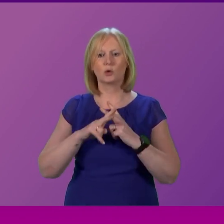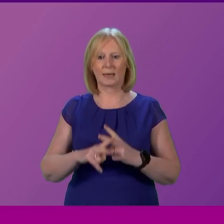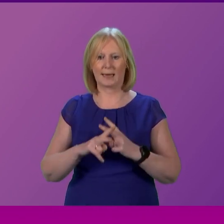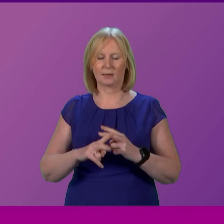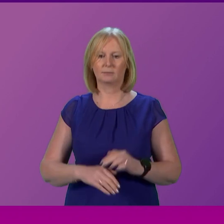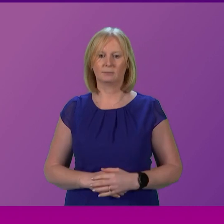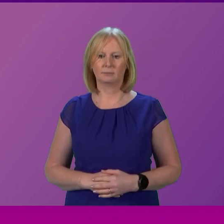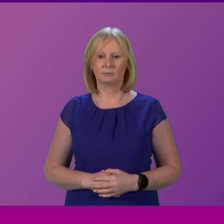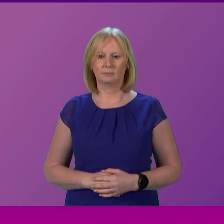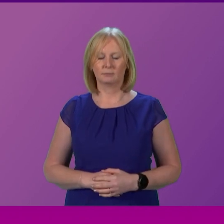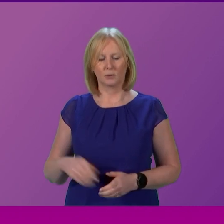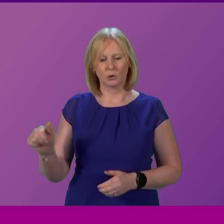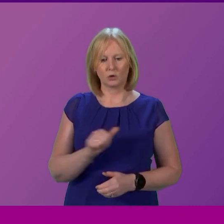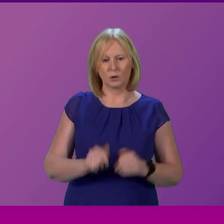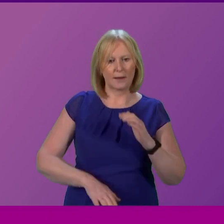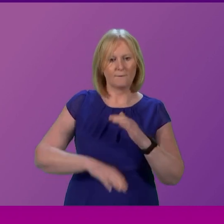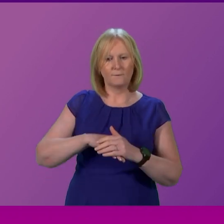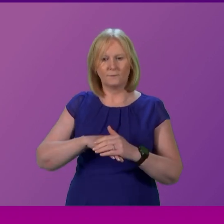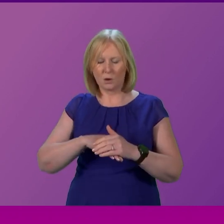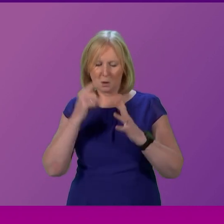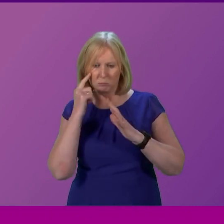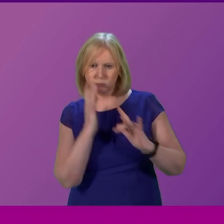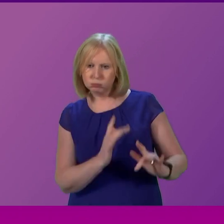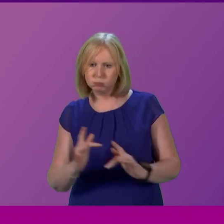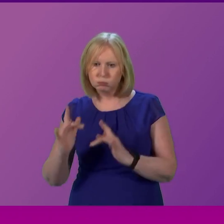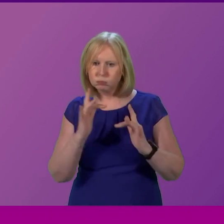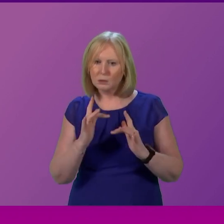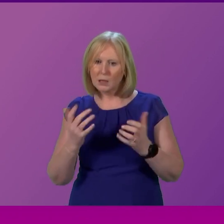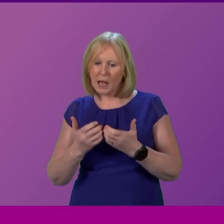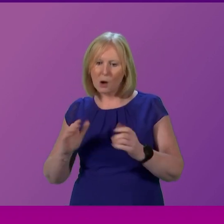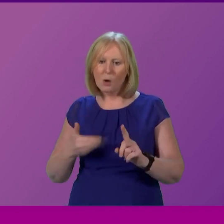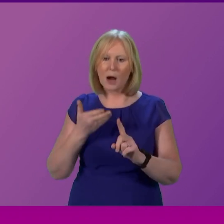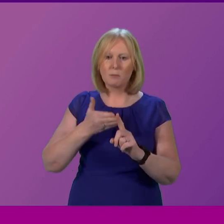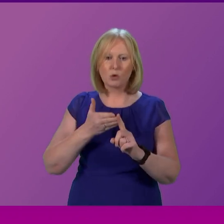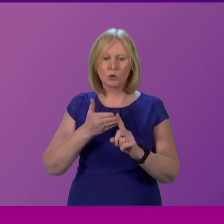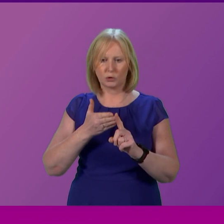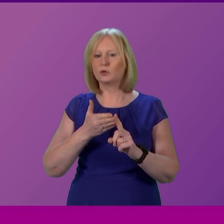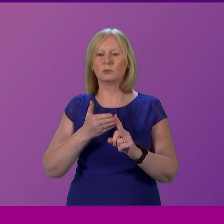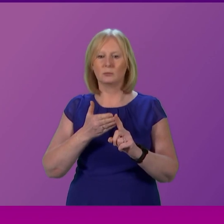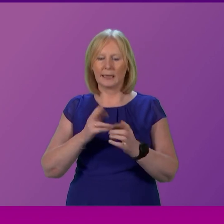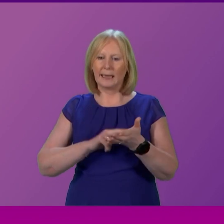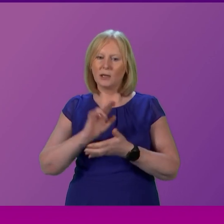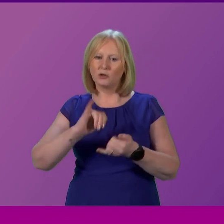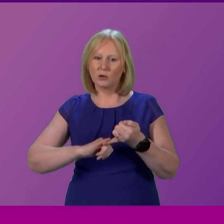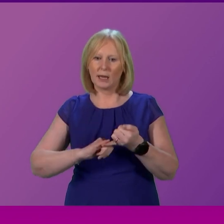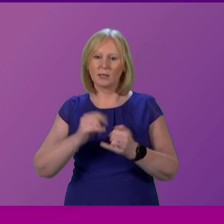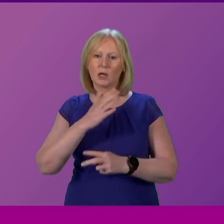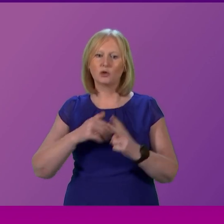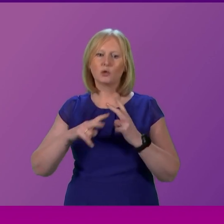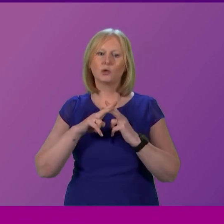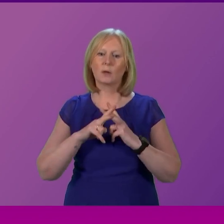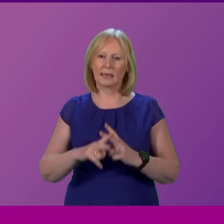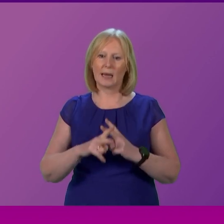should pursue a whole system's approach to tackling these issues and to support from all parts of the government, the NHS and social care